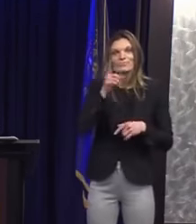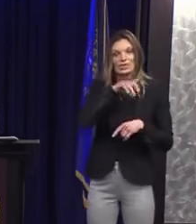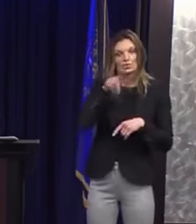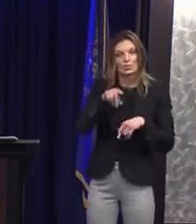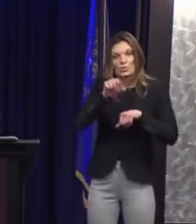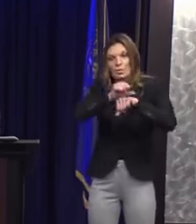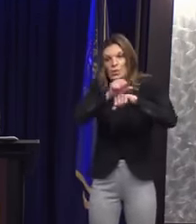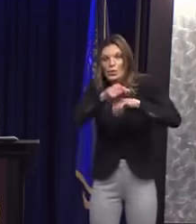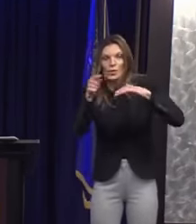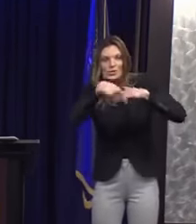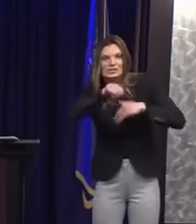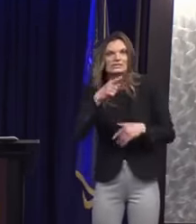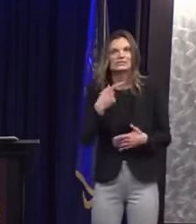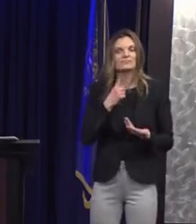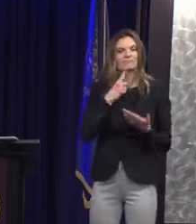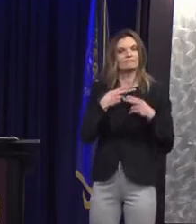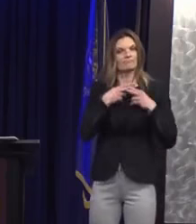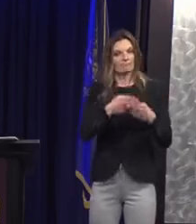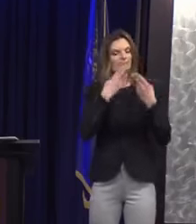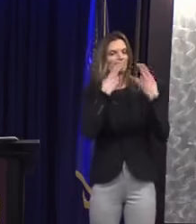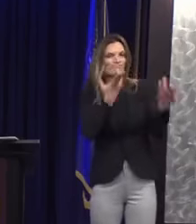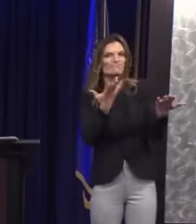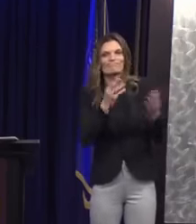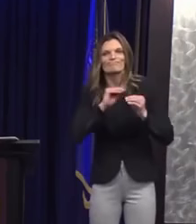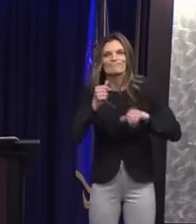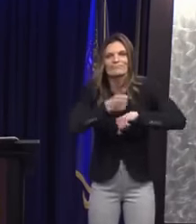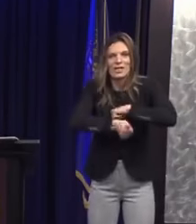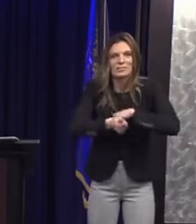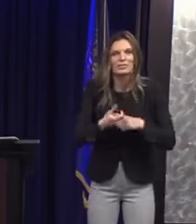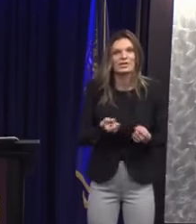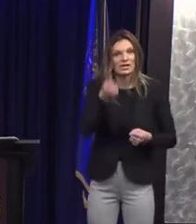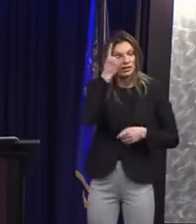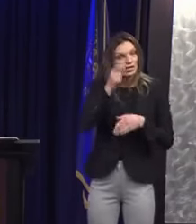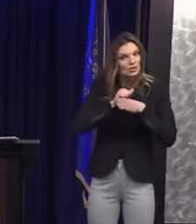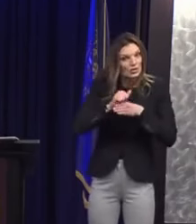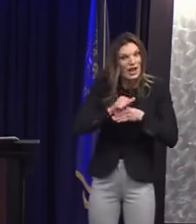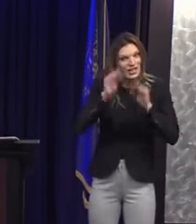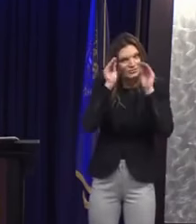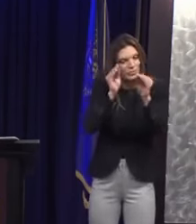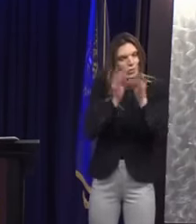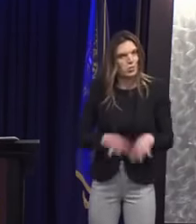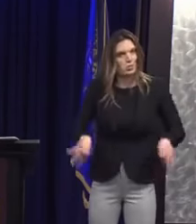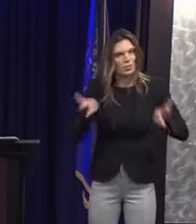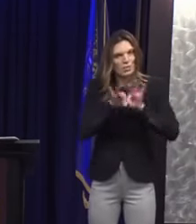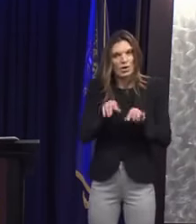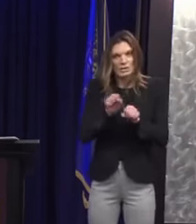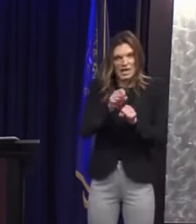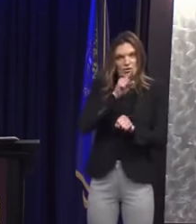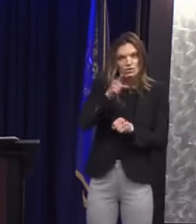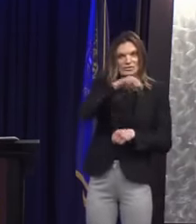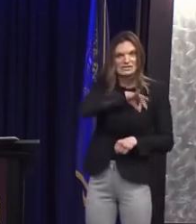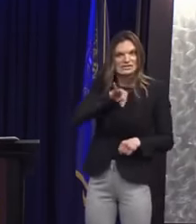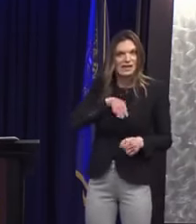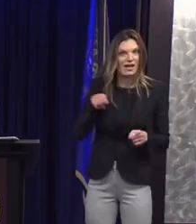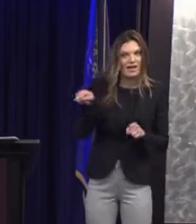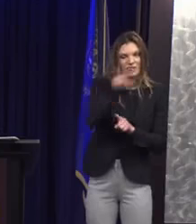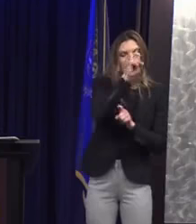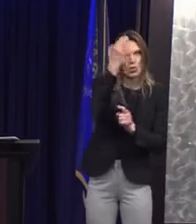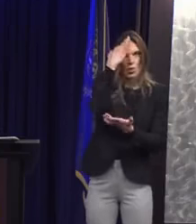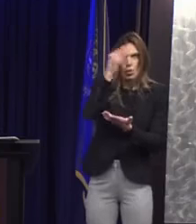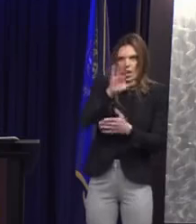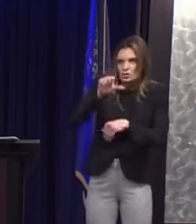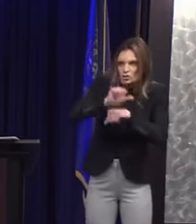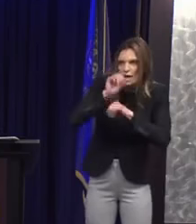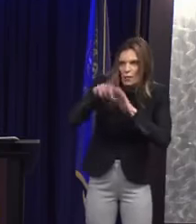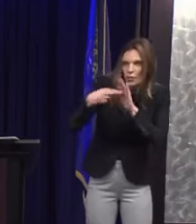employees. Regular training is recommended to ensure personnel is aware of their obligations